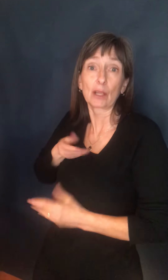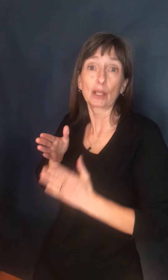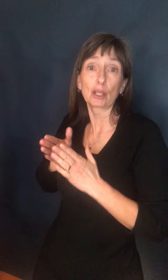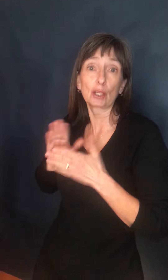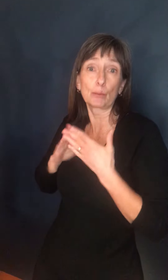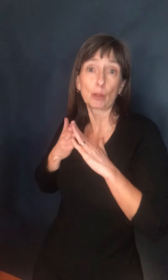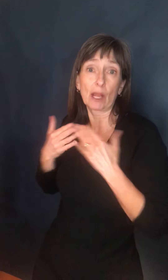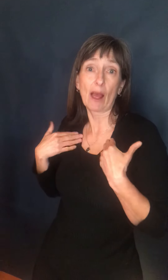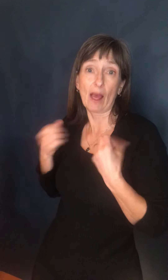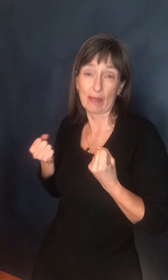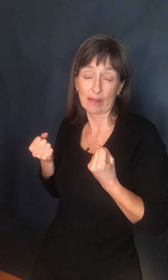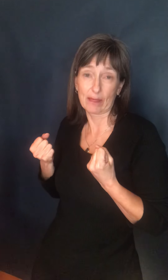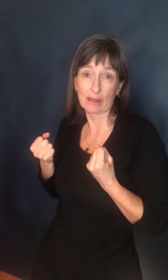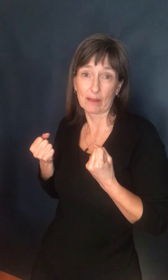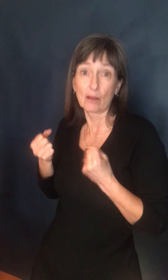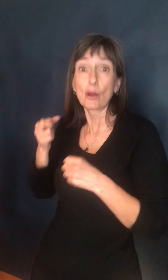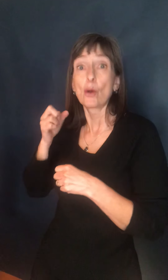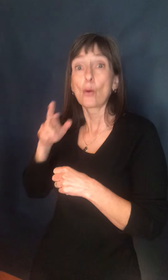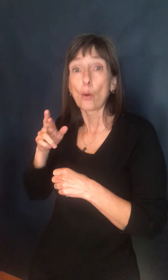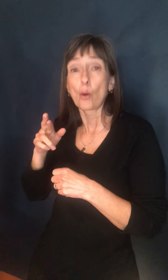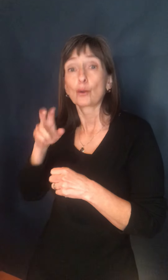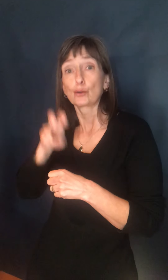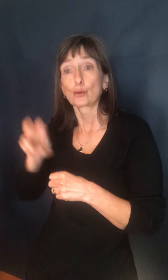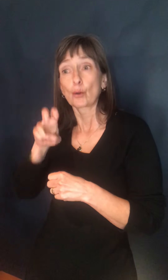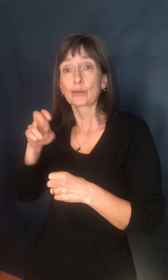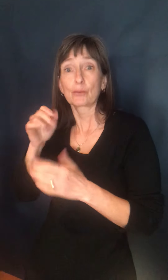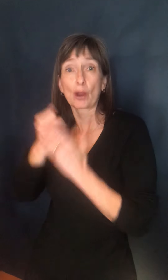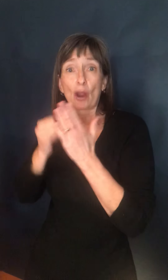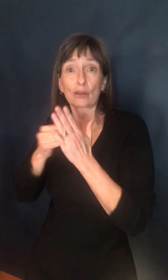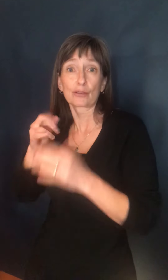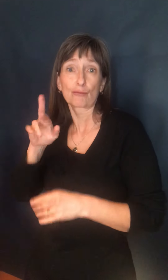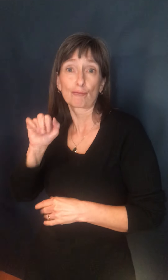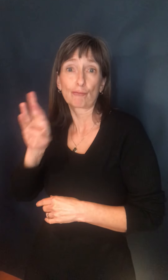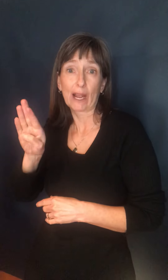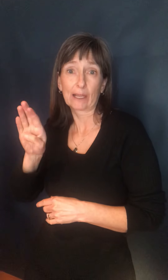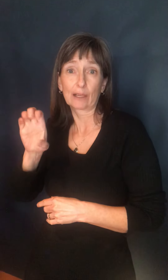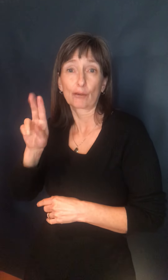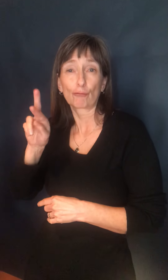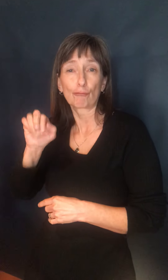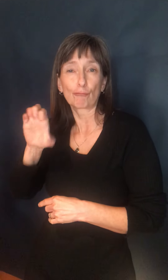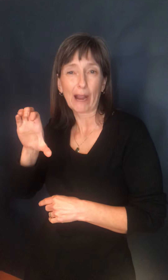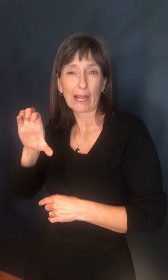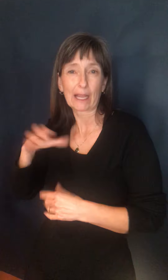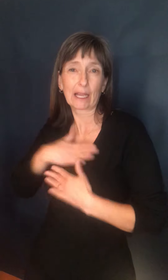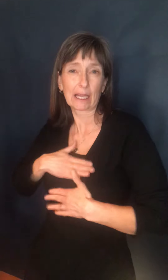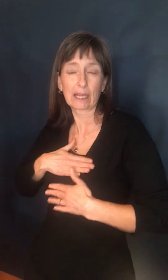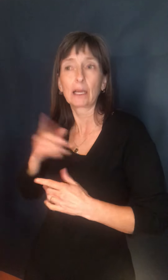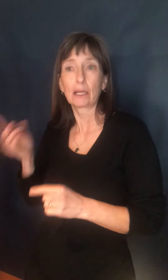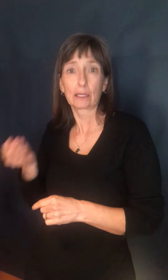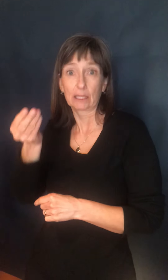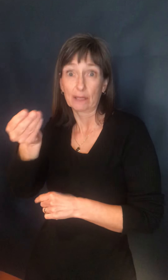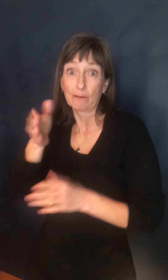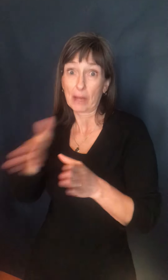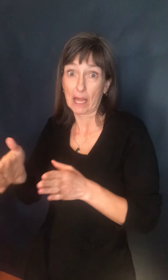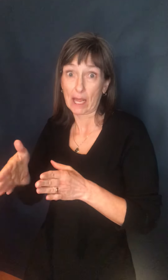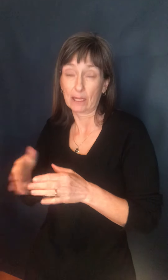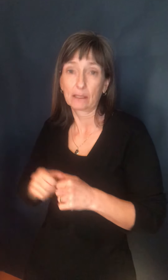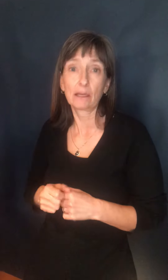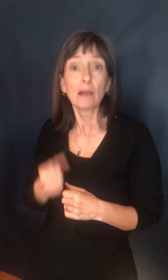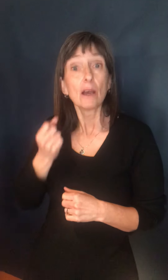Tourism, Culture, Arts, and Recreation. This plan should include competition that would fall within the regular